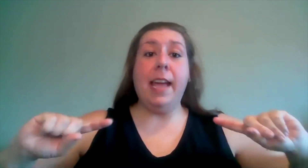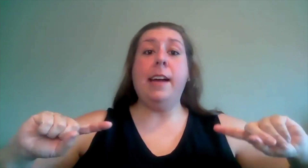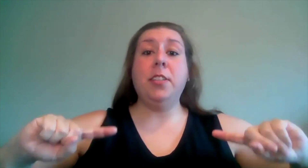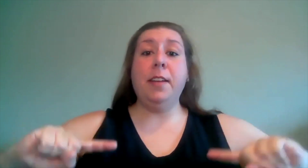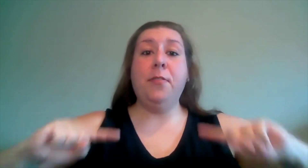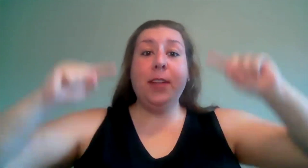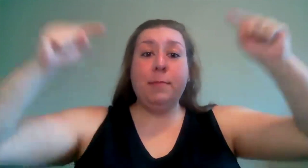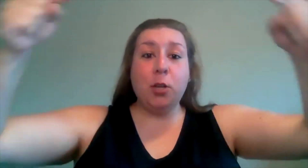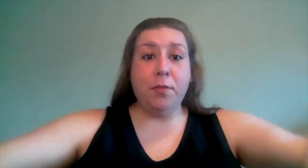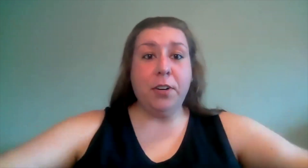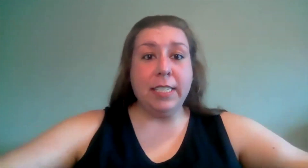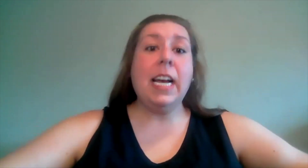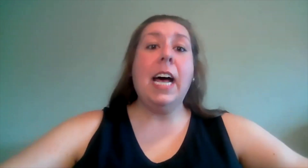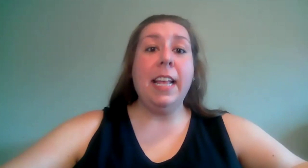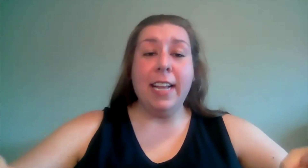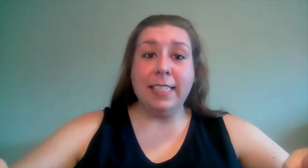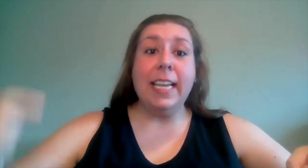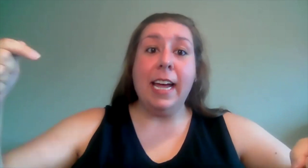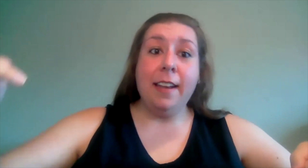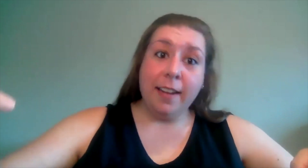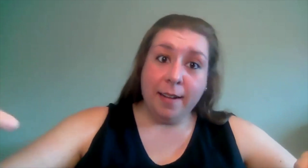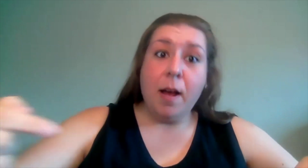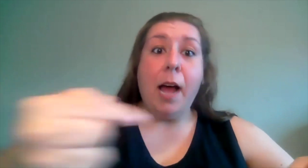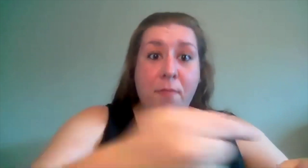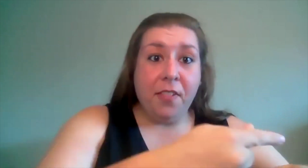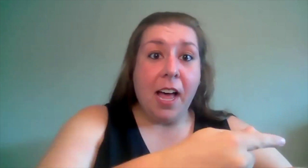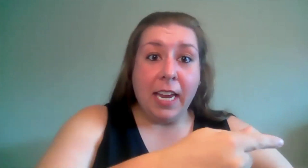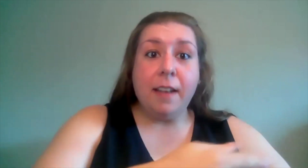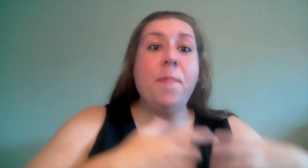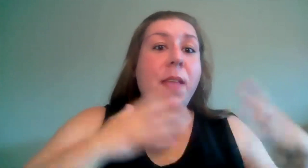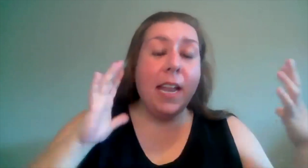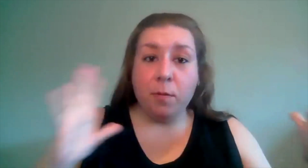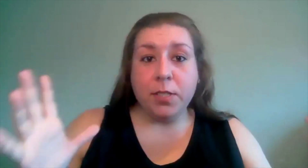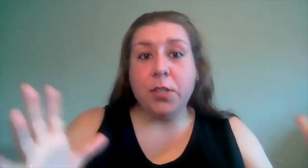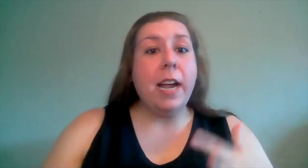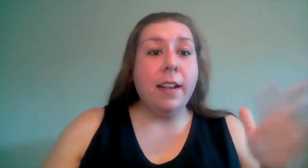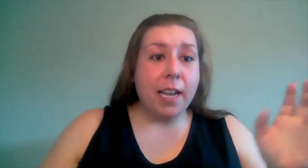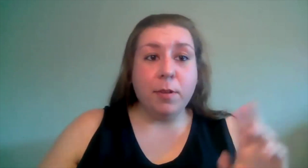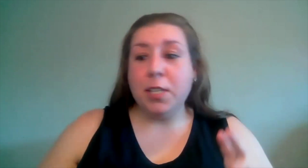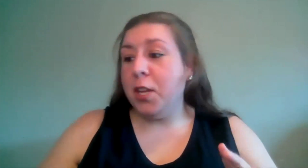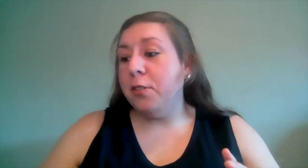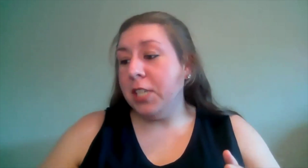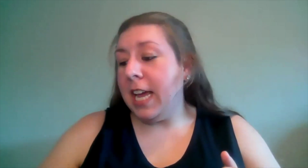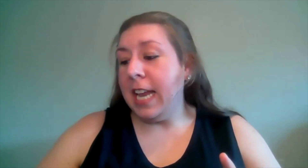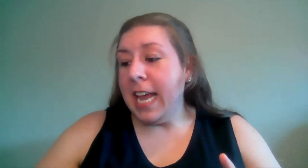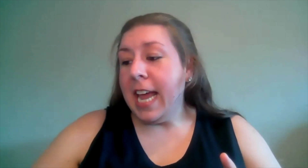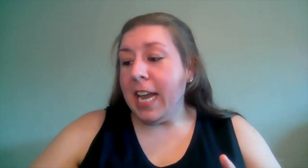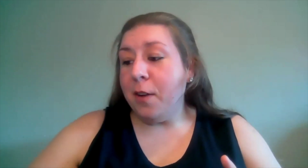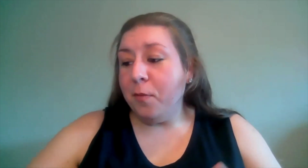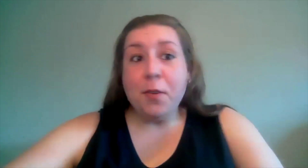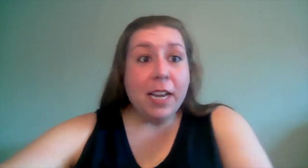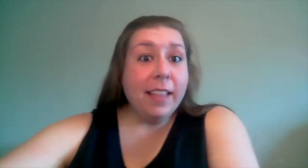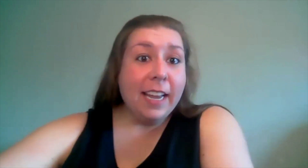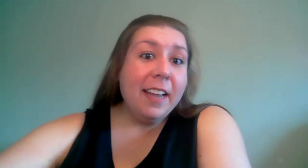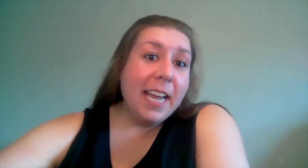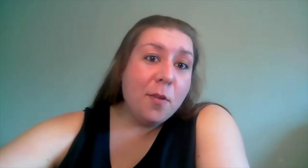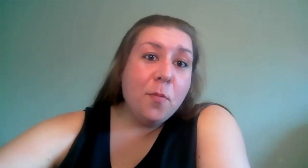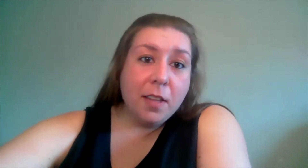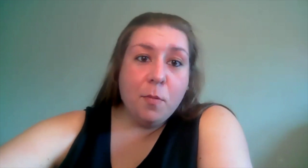they actually flipped over a sign that said i'm flying and it was great and it was a huge hit and it really and it really